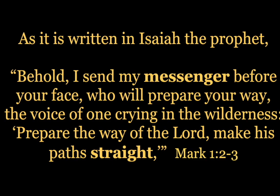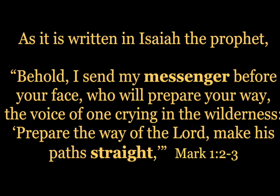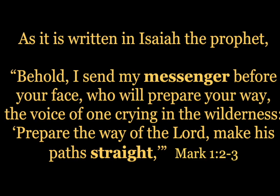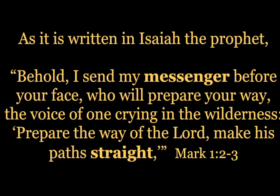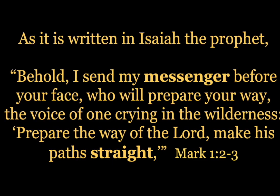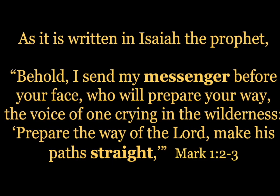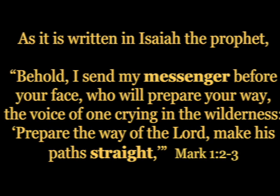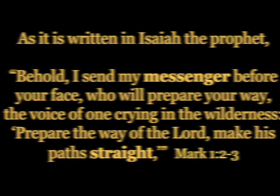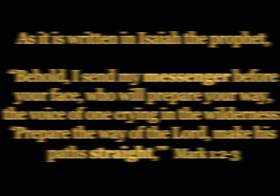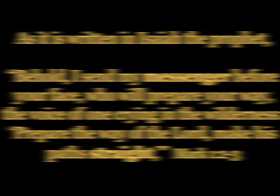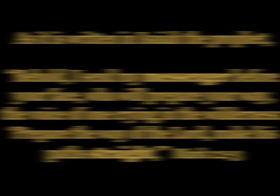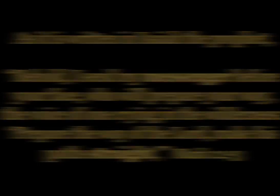verses 2 and 3.